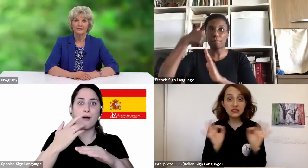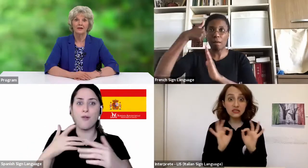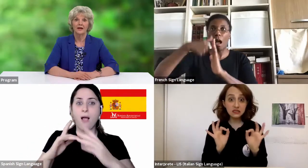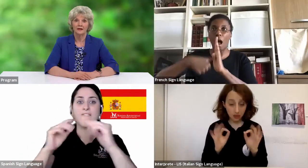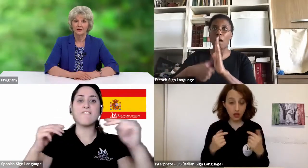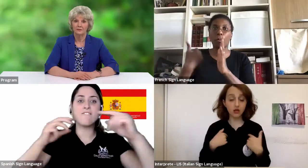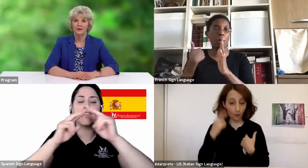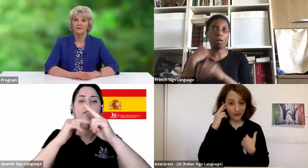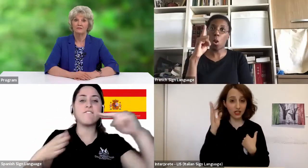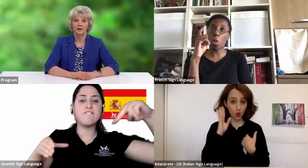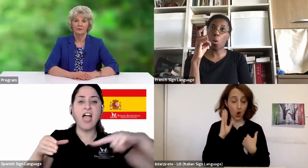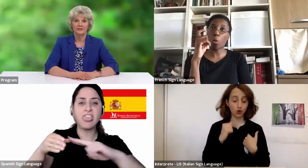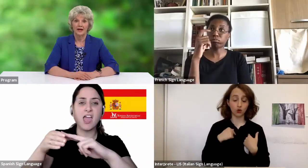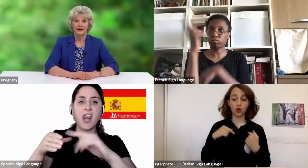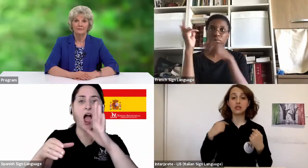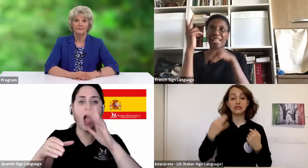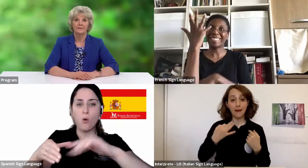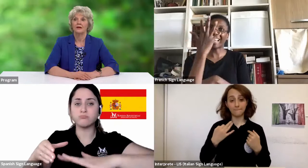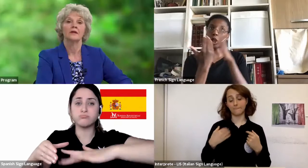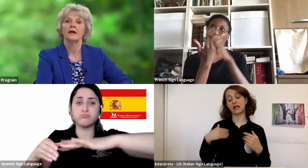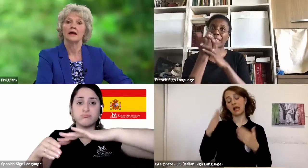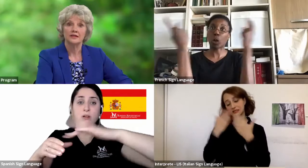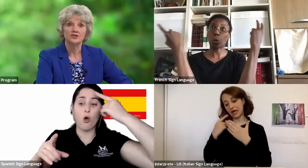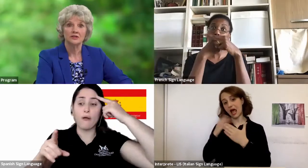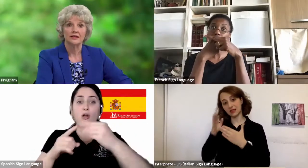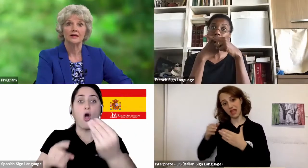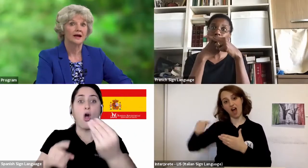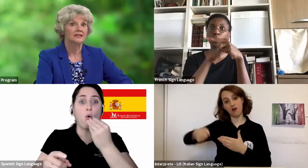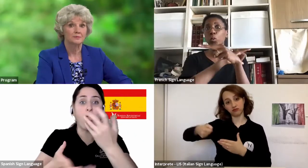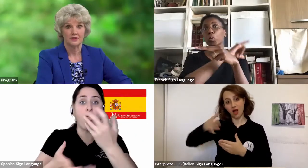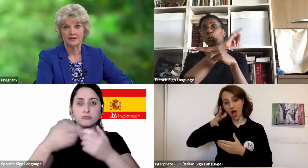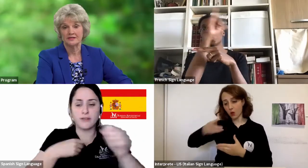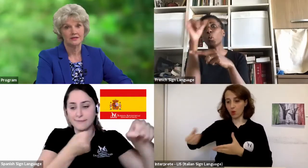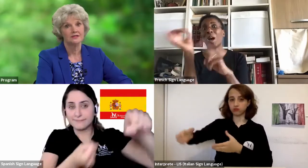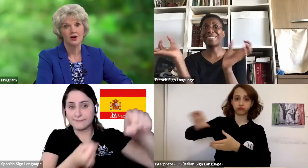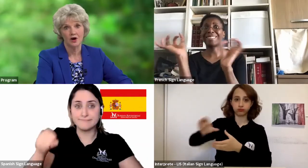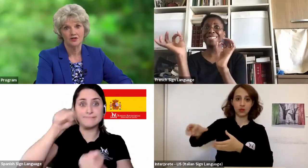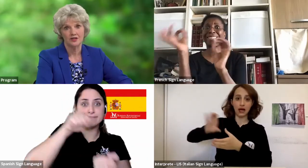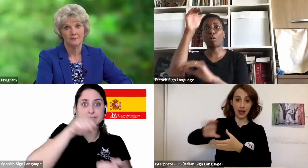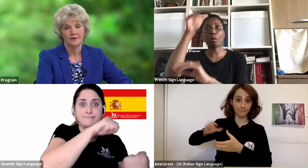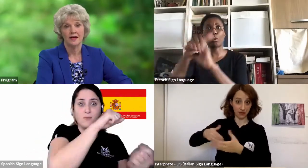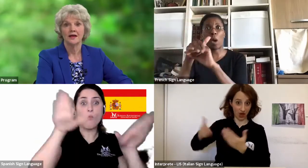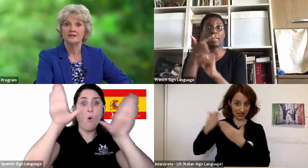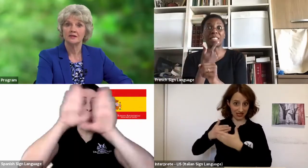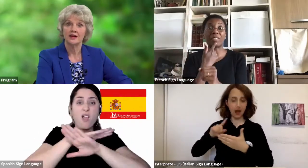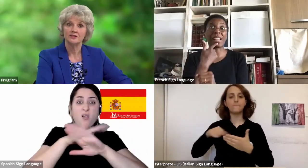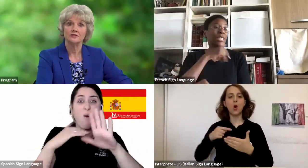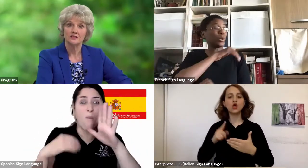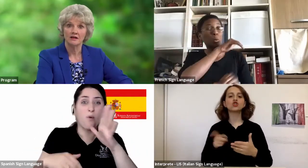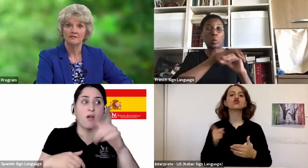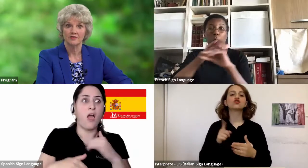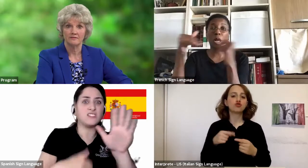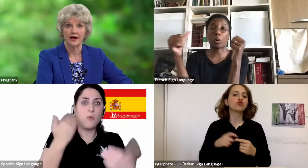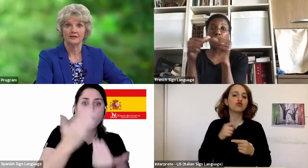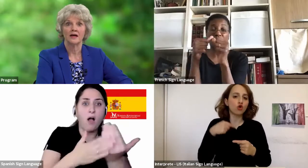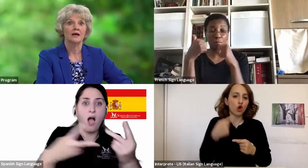cook with and clean with the following day. Initially, I experienced this as a hardship, until I took